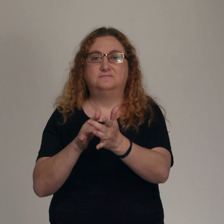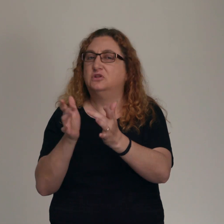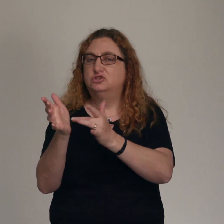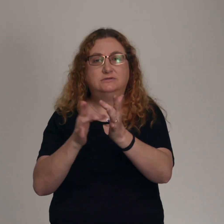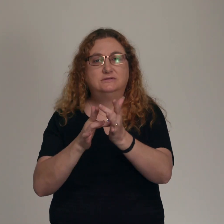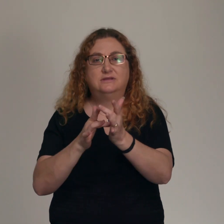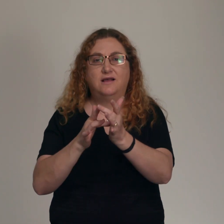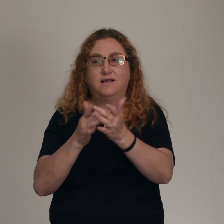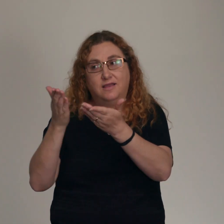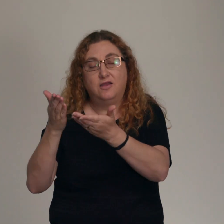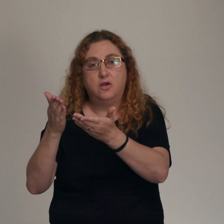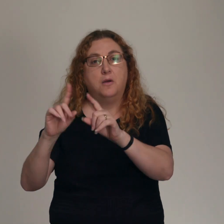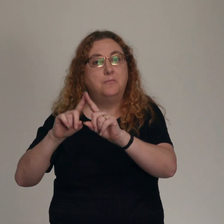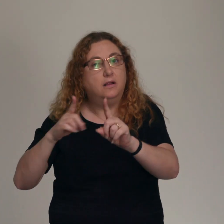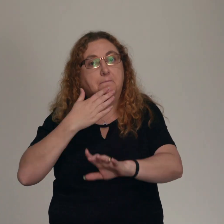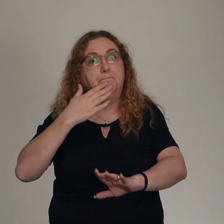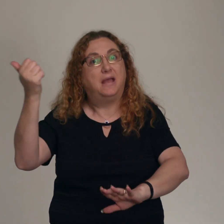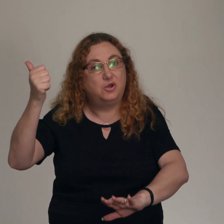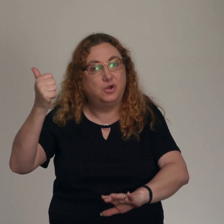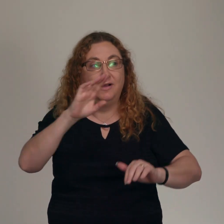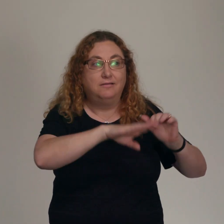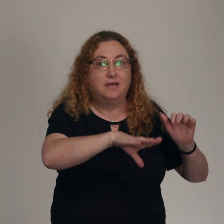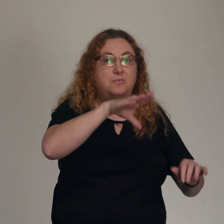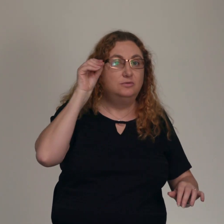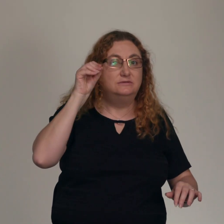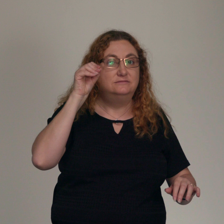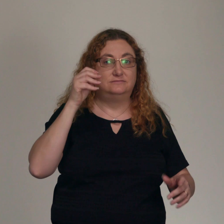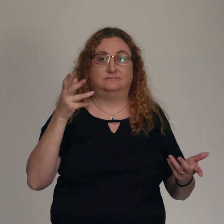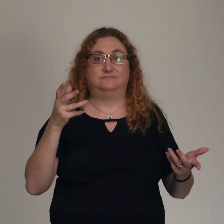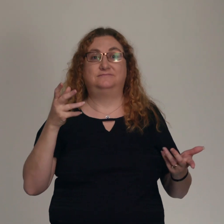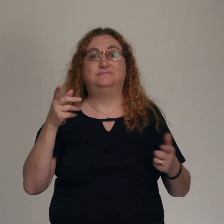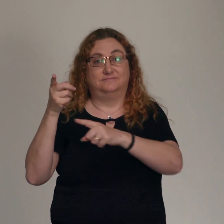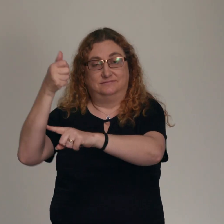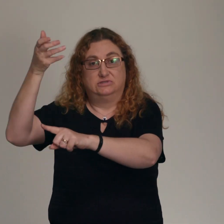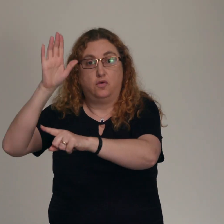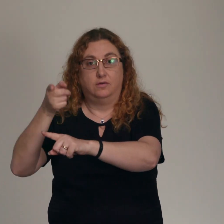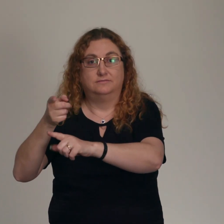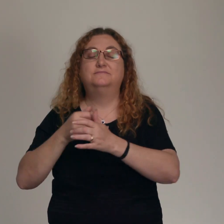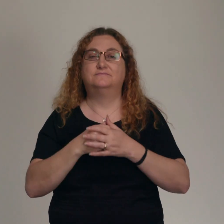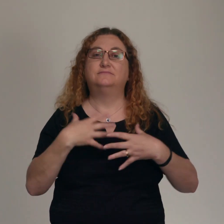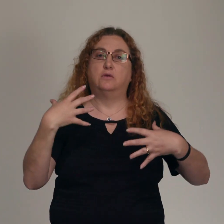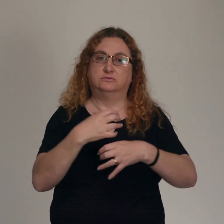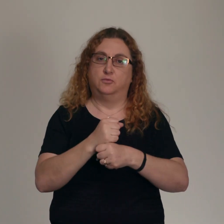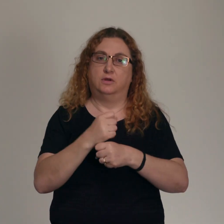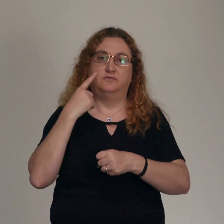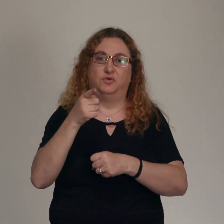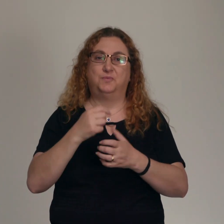Jesus, provides for us is summarized in Matthew 5, 17 through 20. Here's what it says. Do